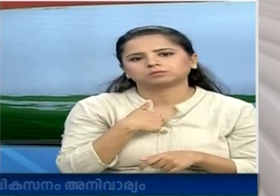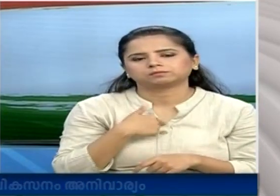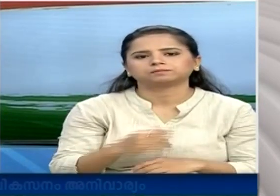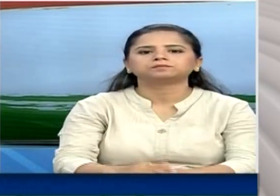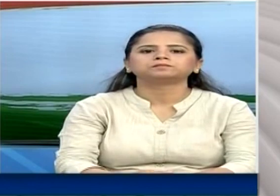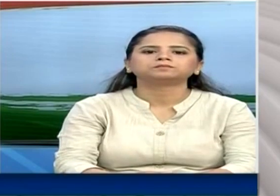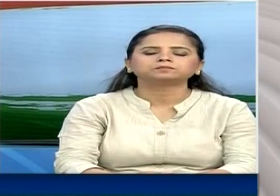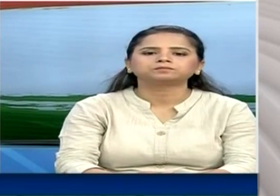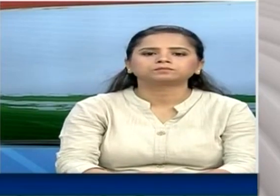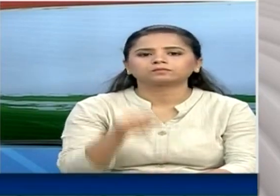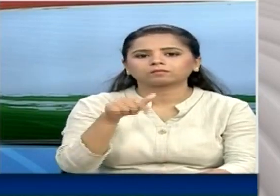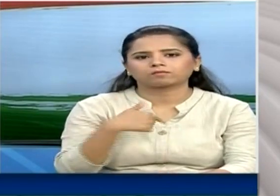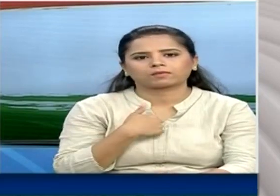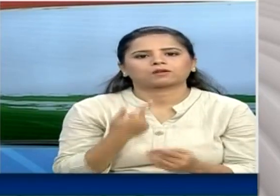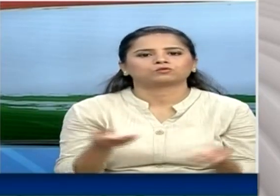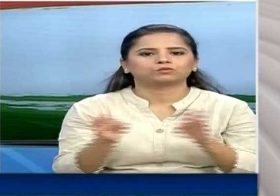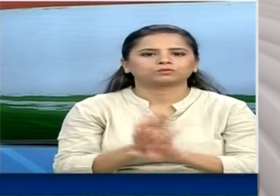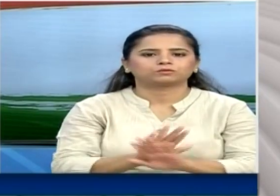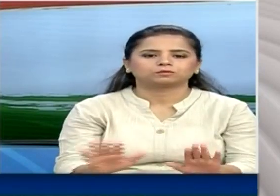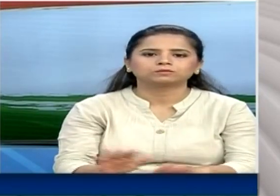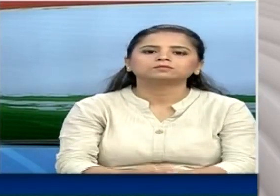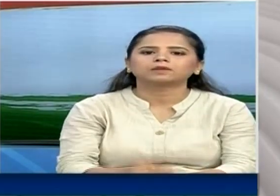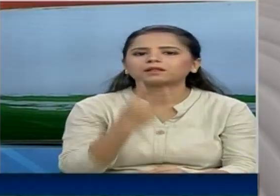And with that, it's a wrap on this edition of the news. Thanks for being with us.